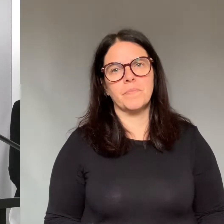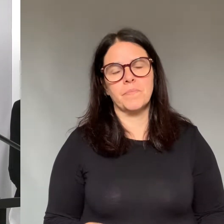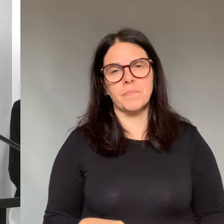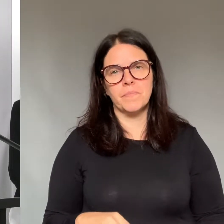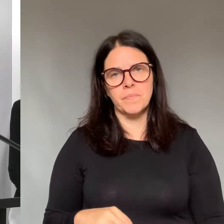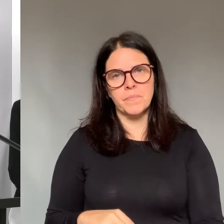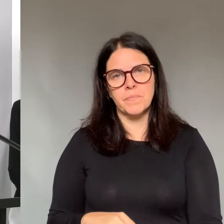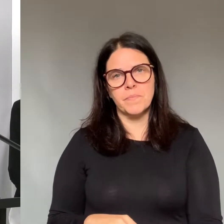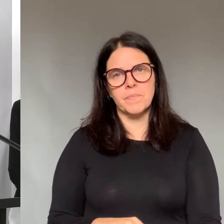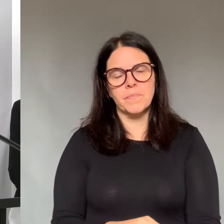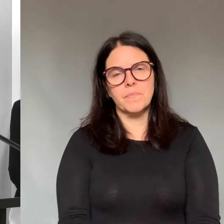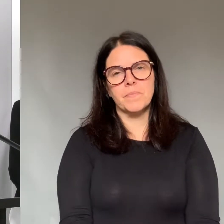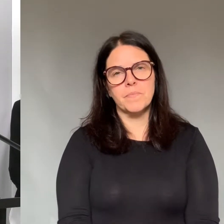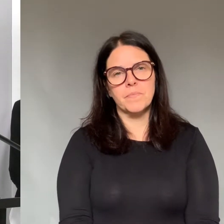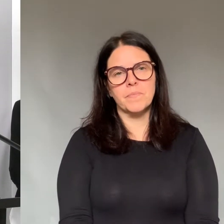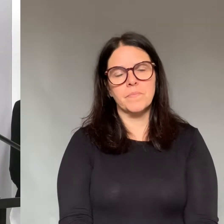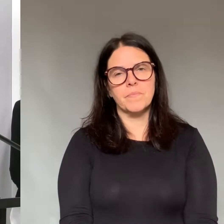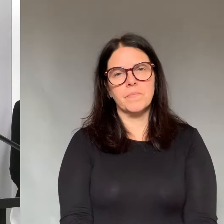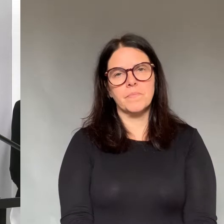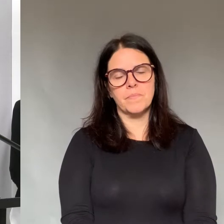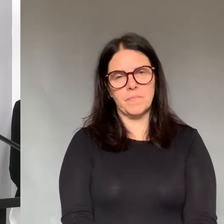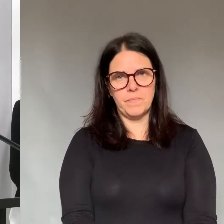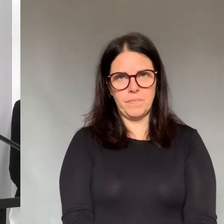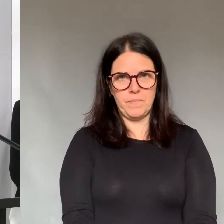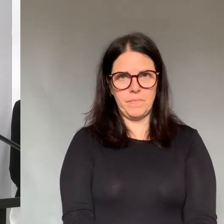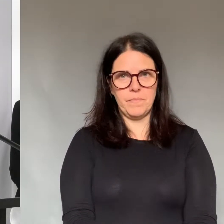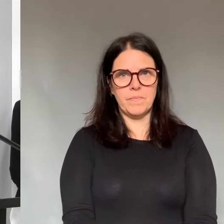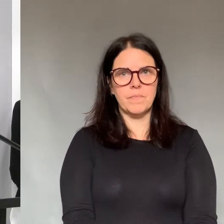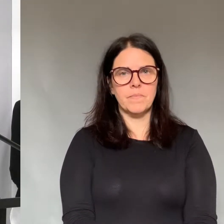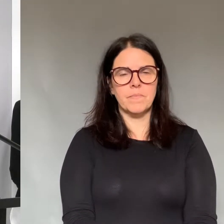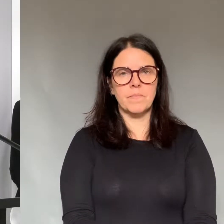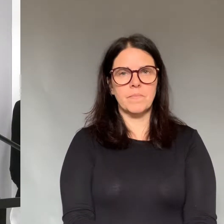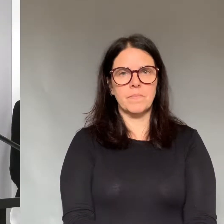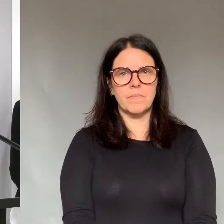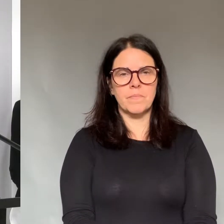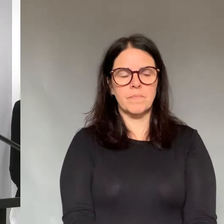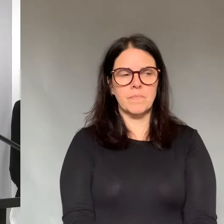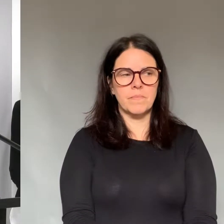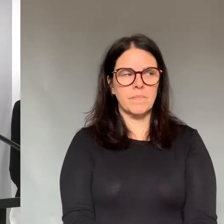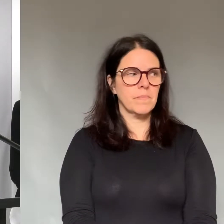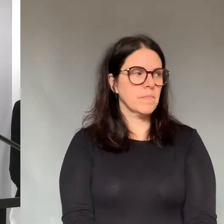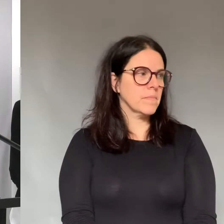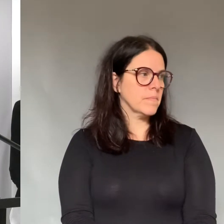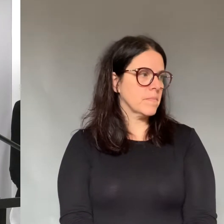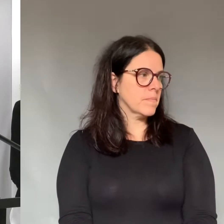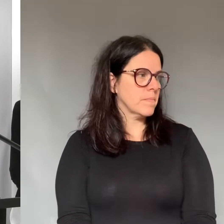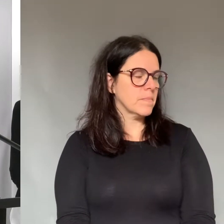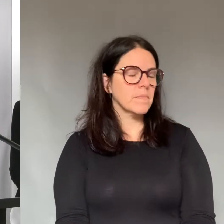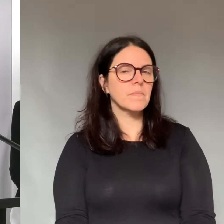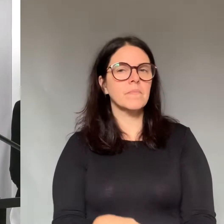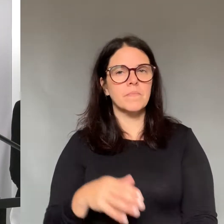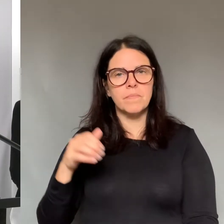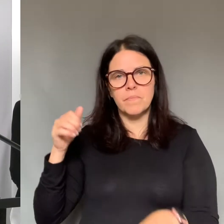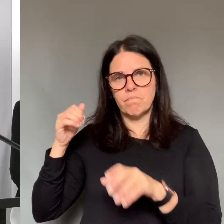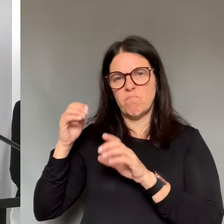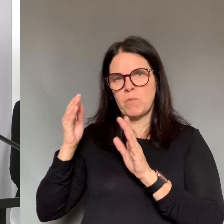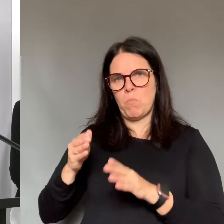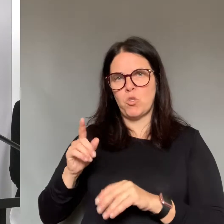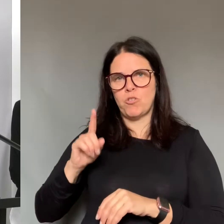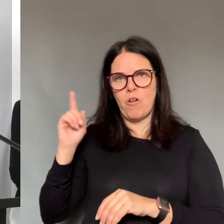throughout this crisis. What does social prescribing look like in this new age of social distancing is the question we should be trying to answer.